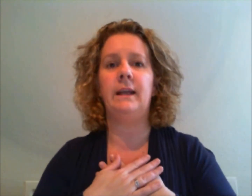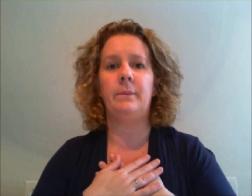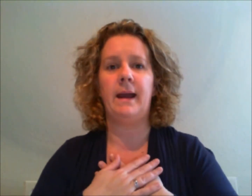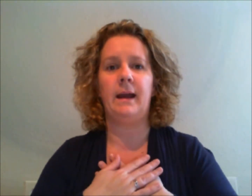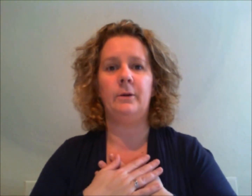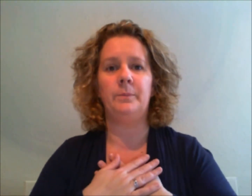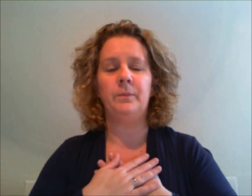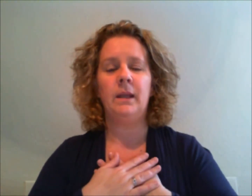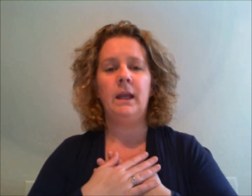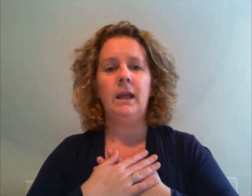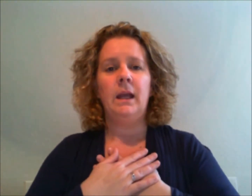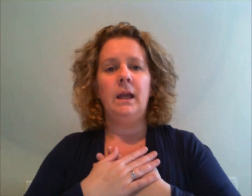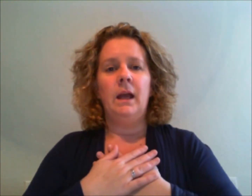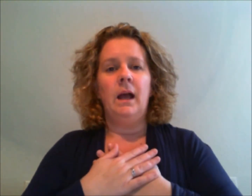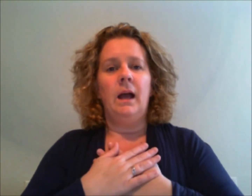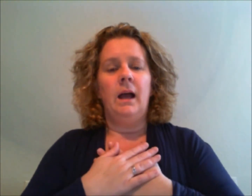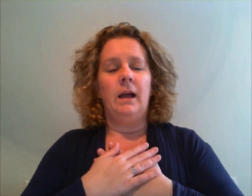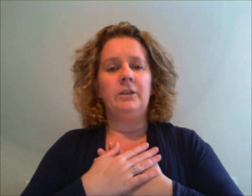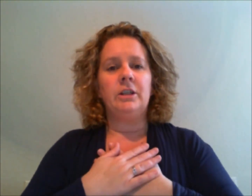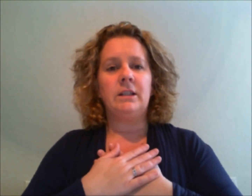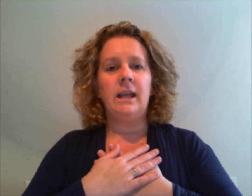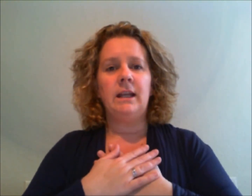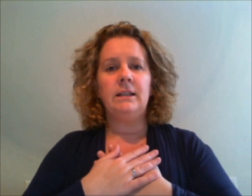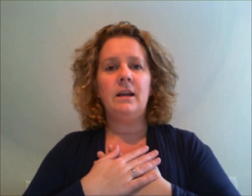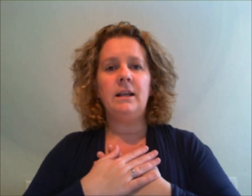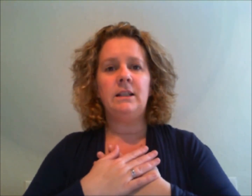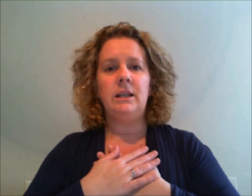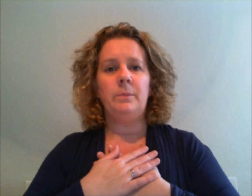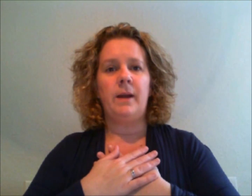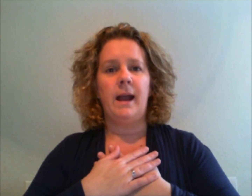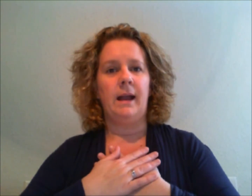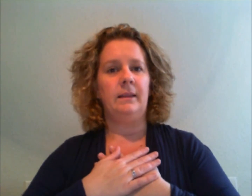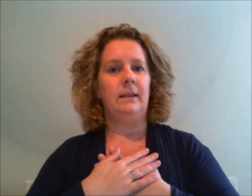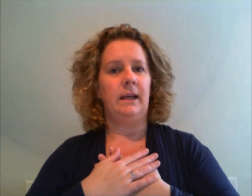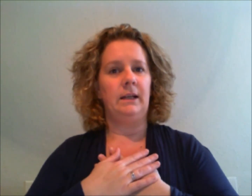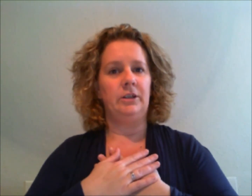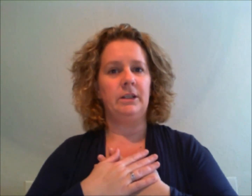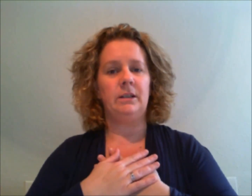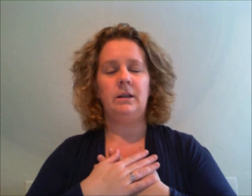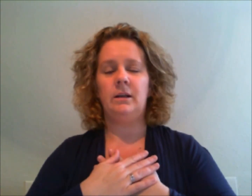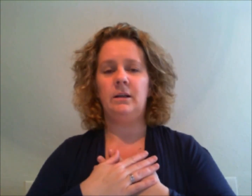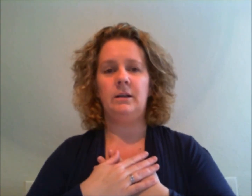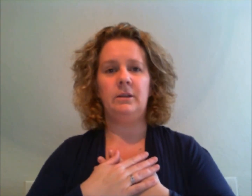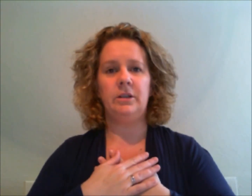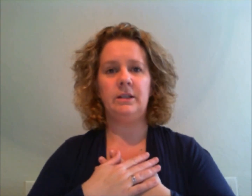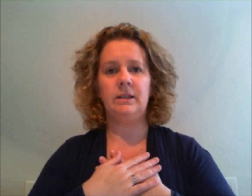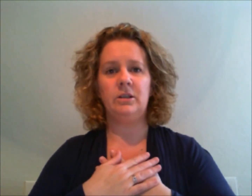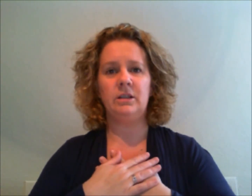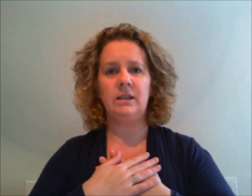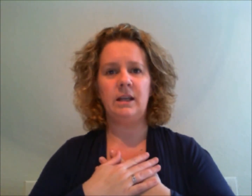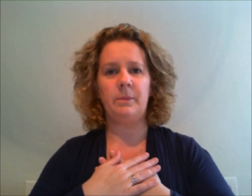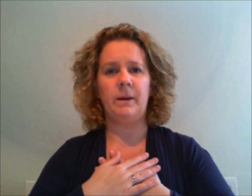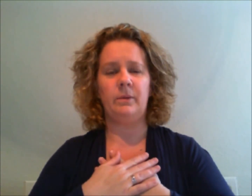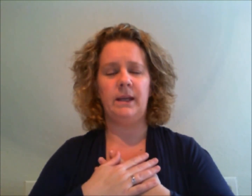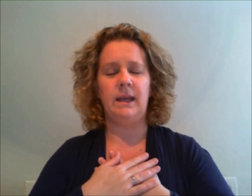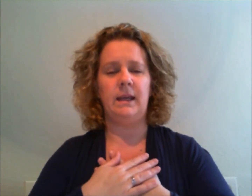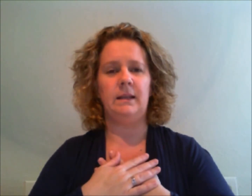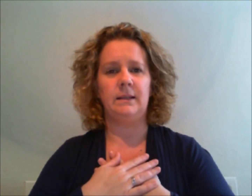about and just take a nice deep breath and just just just think about what it is